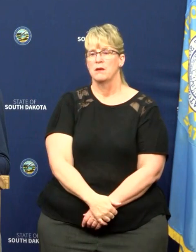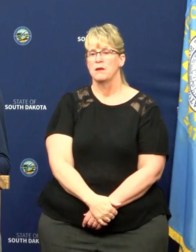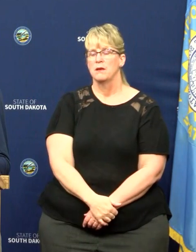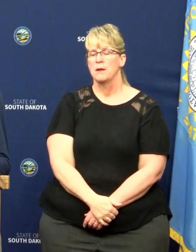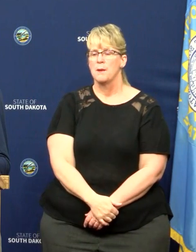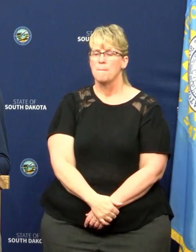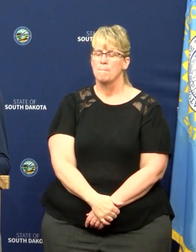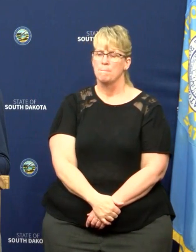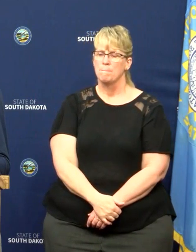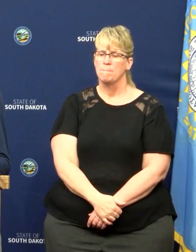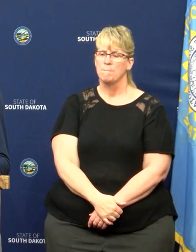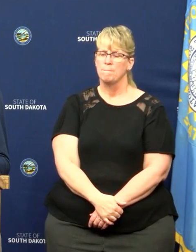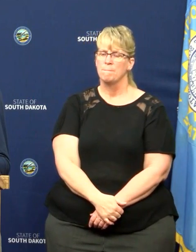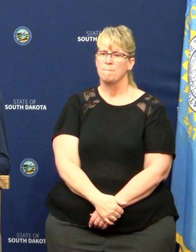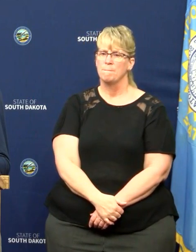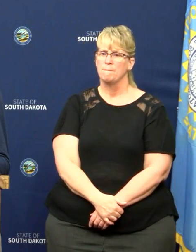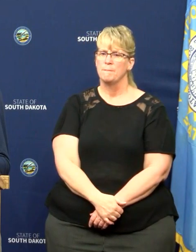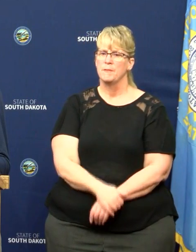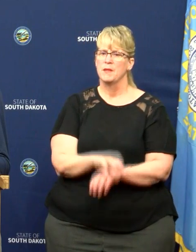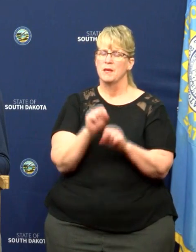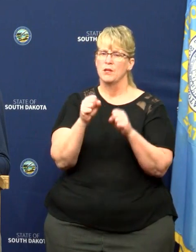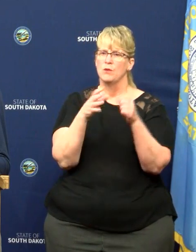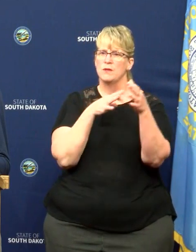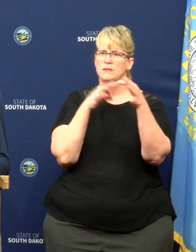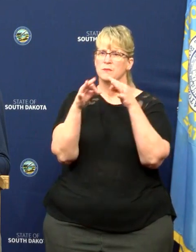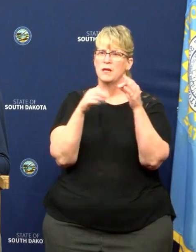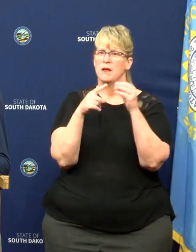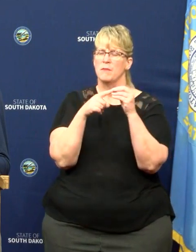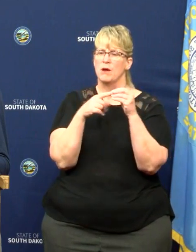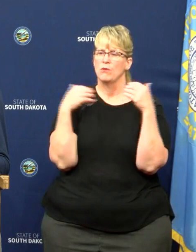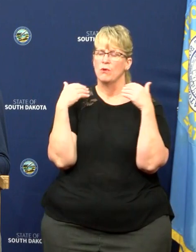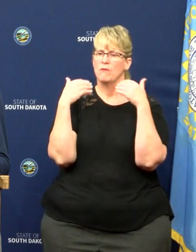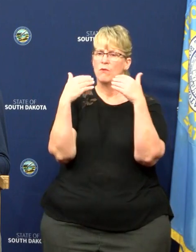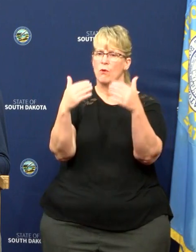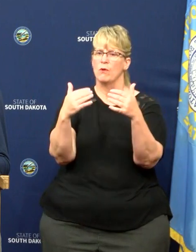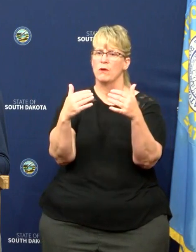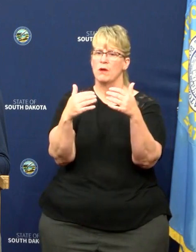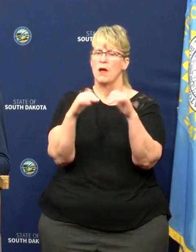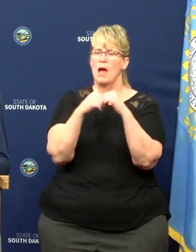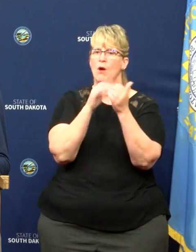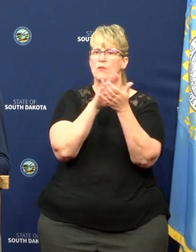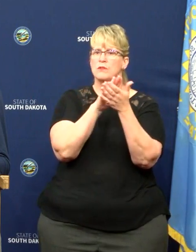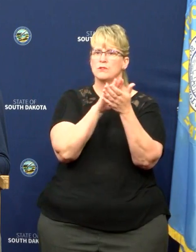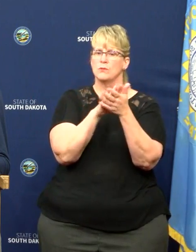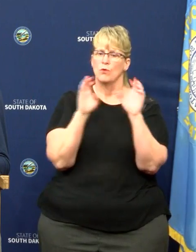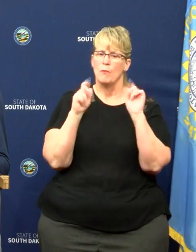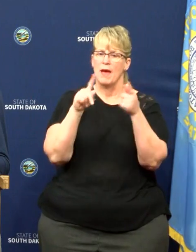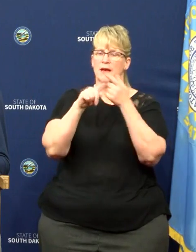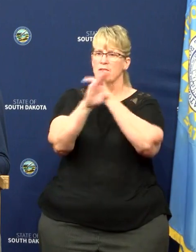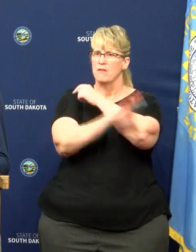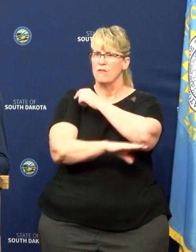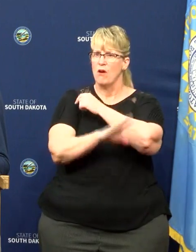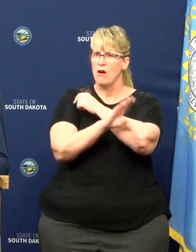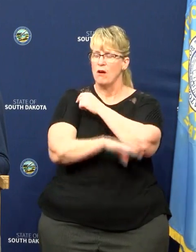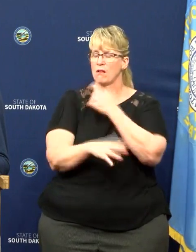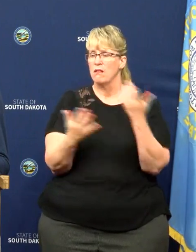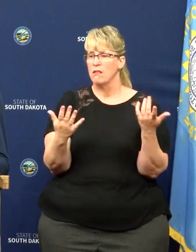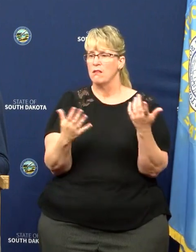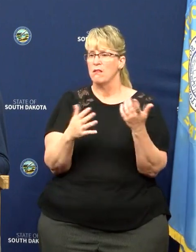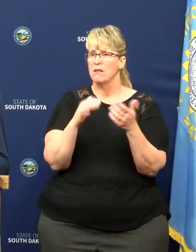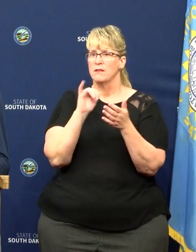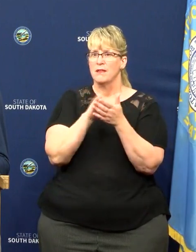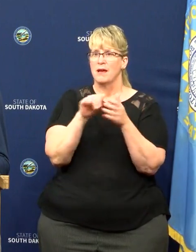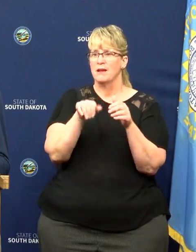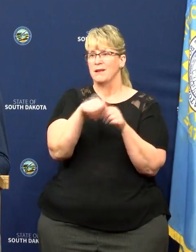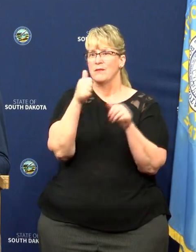Can you talk about any planning or conversations you're having going forward about how schools will return in the fall and would that be another statewide